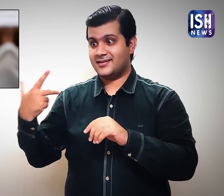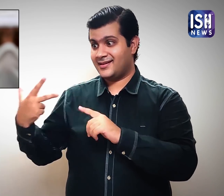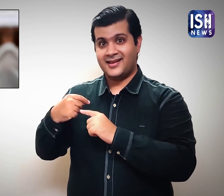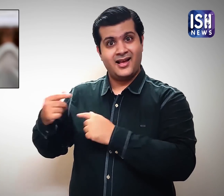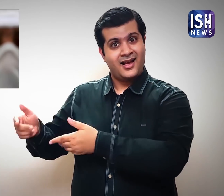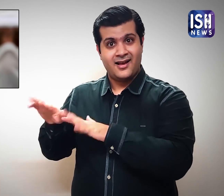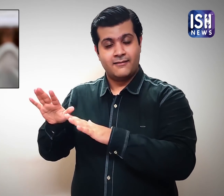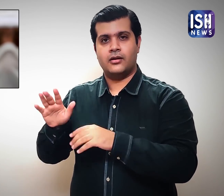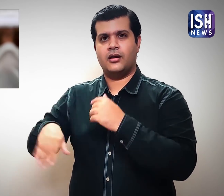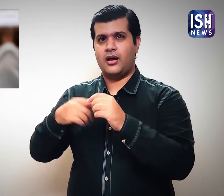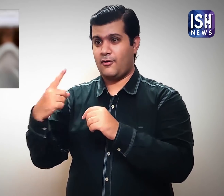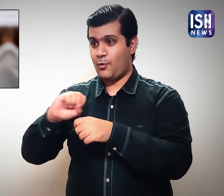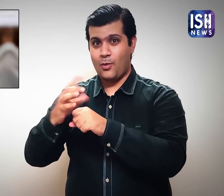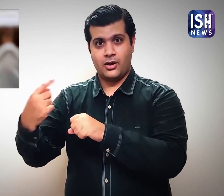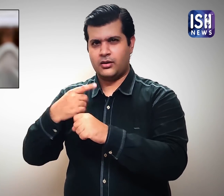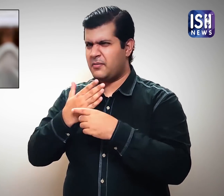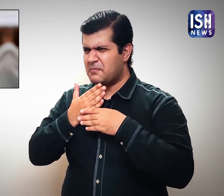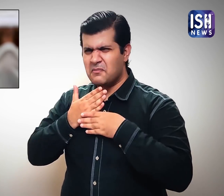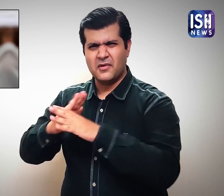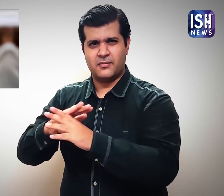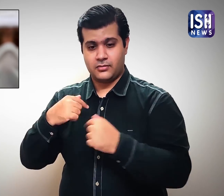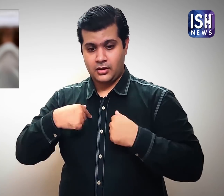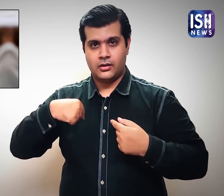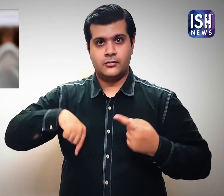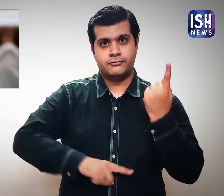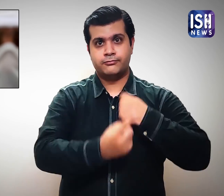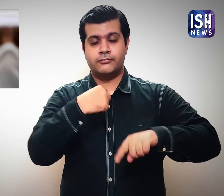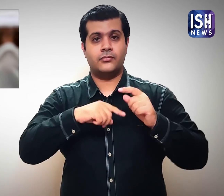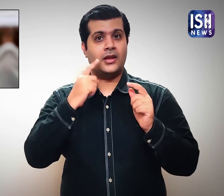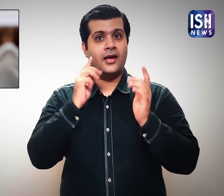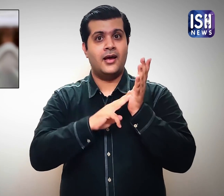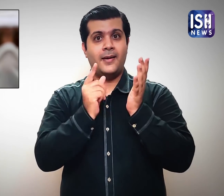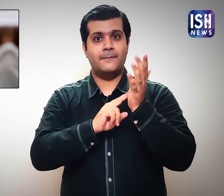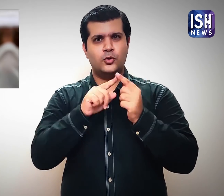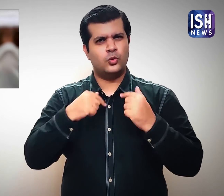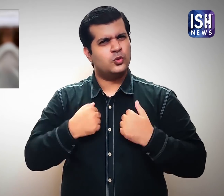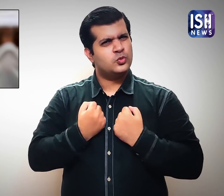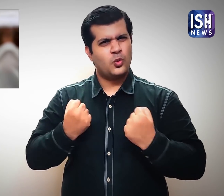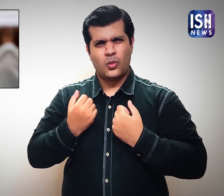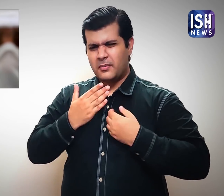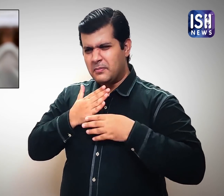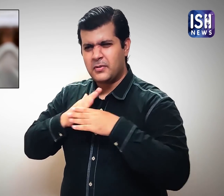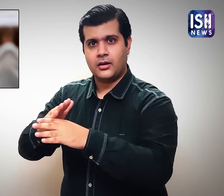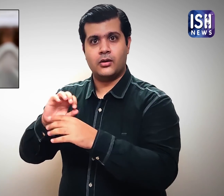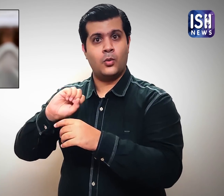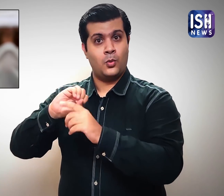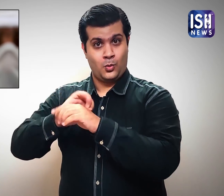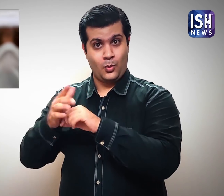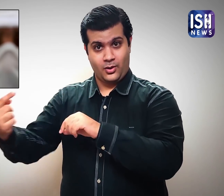The vaccine helped to strengthen the immune system against COVID-19 and stopped the spread of the virus in the body.